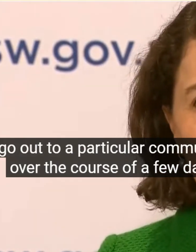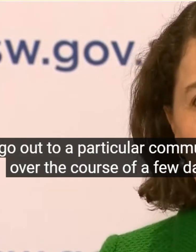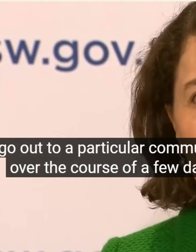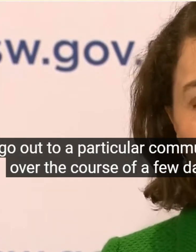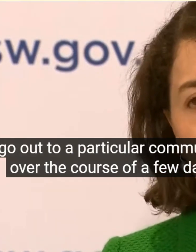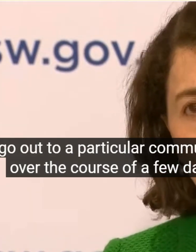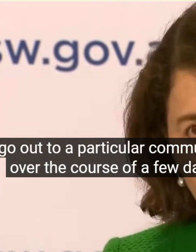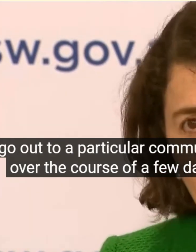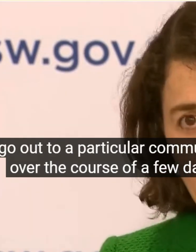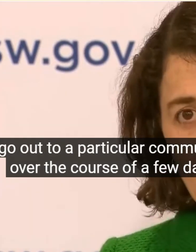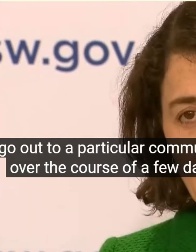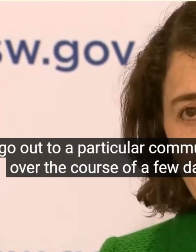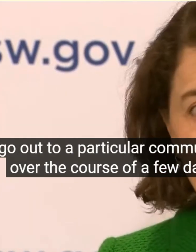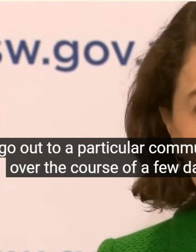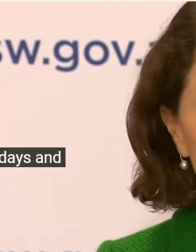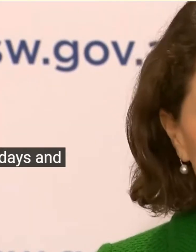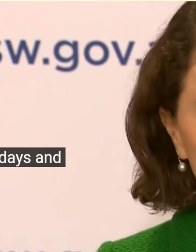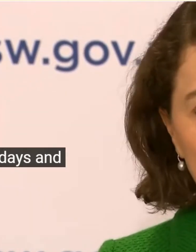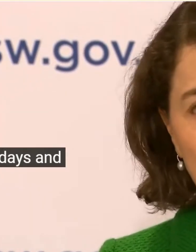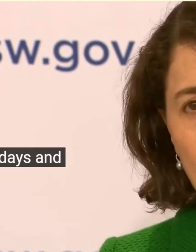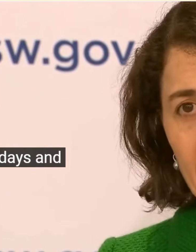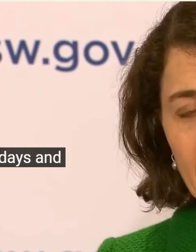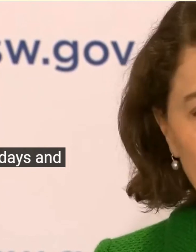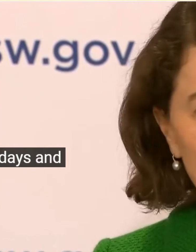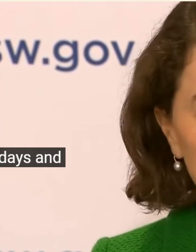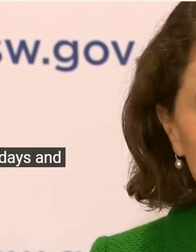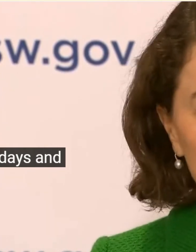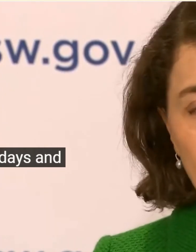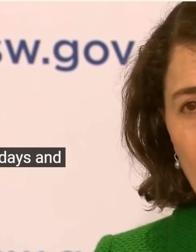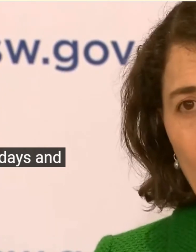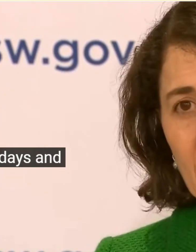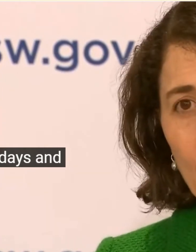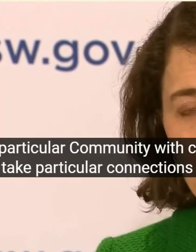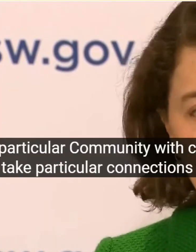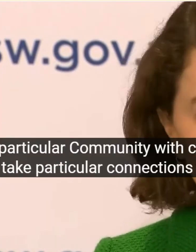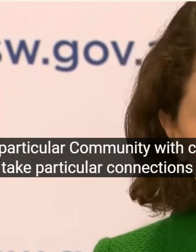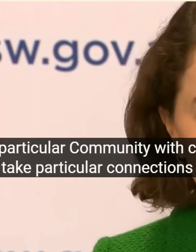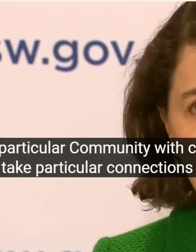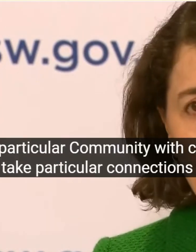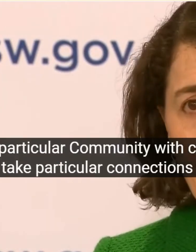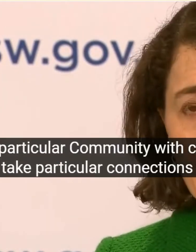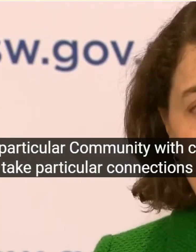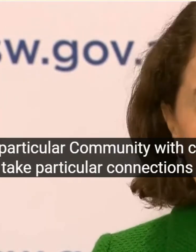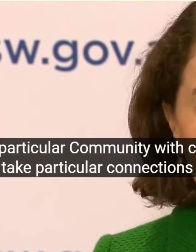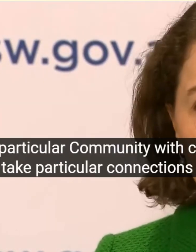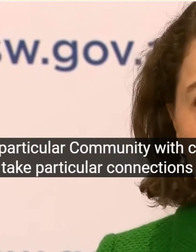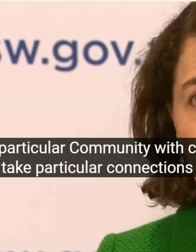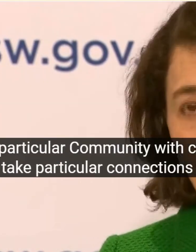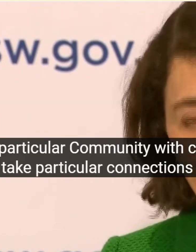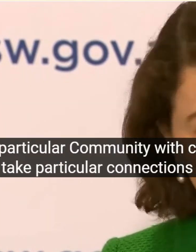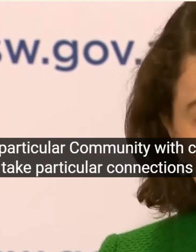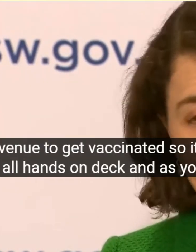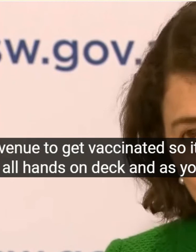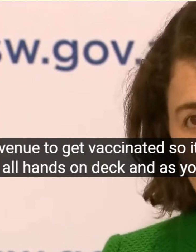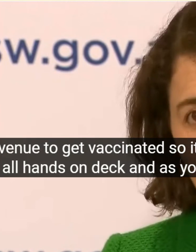It's All Hands On Deck And As You Heard From Susan Pearce From New South Wales Health Who's Responsible For The Rollout We Are Making It